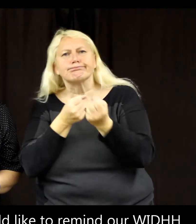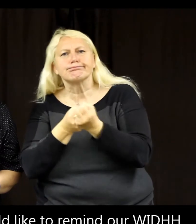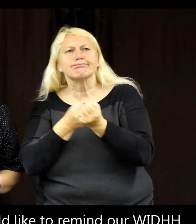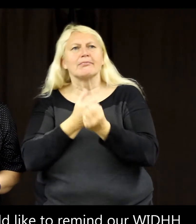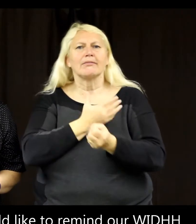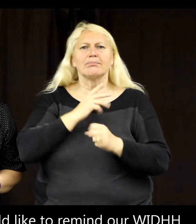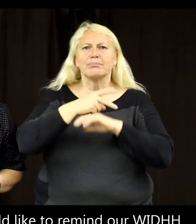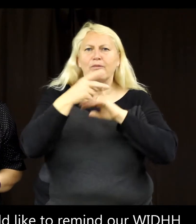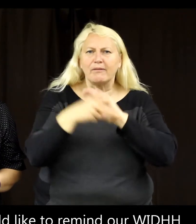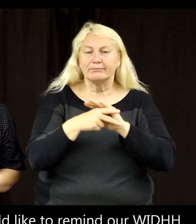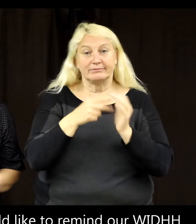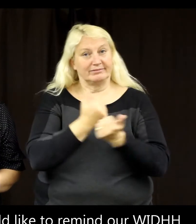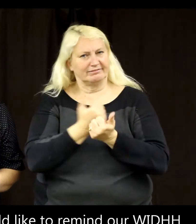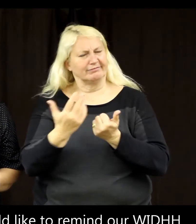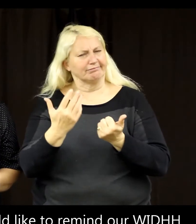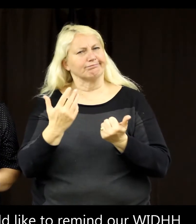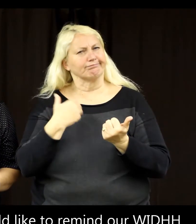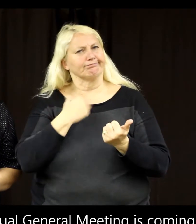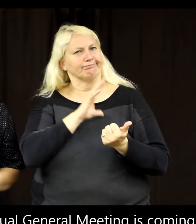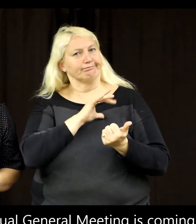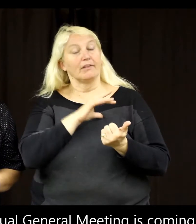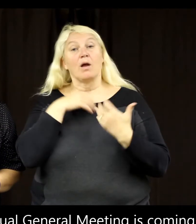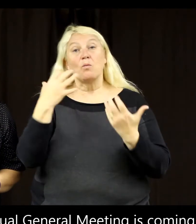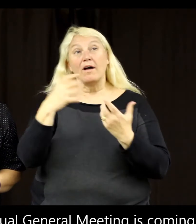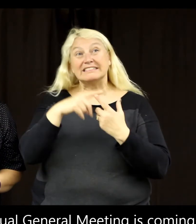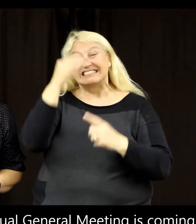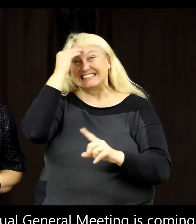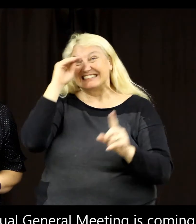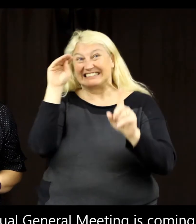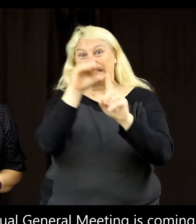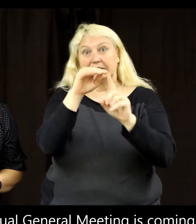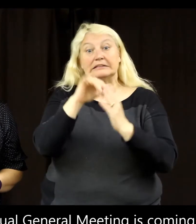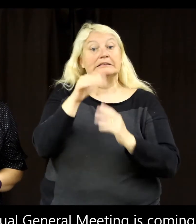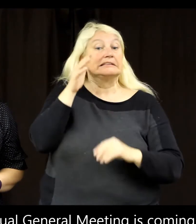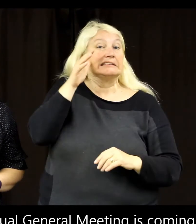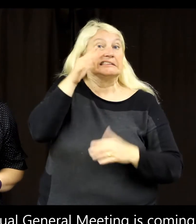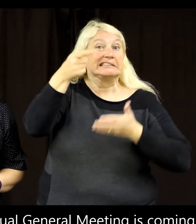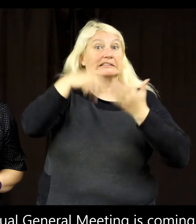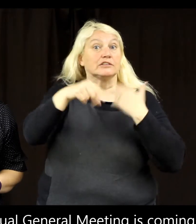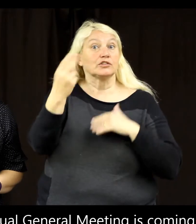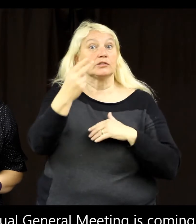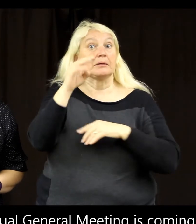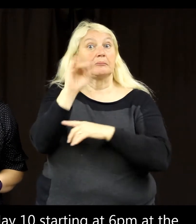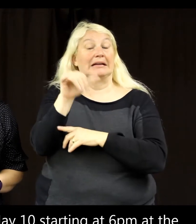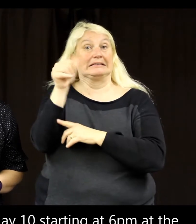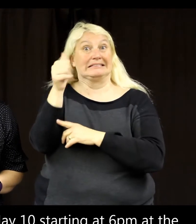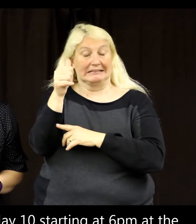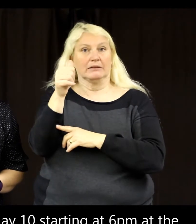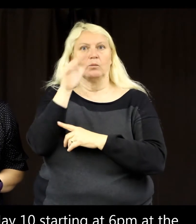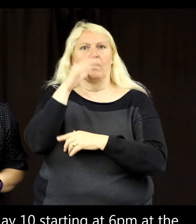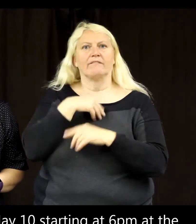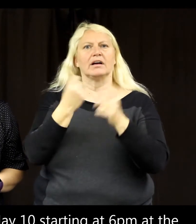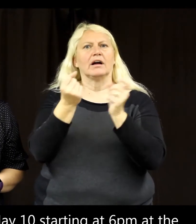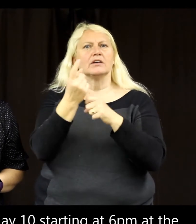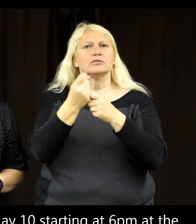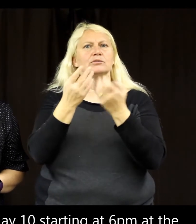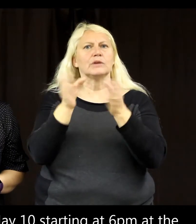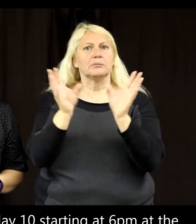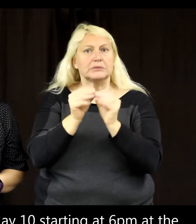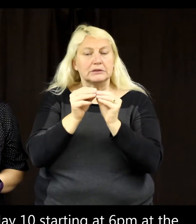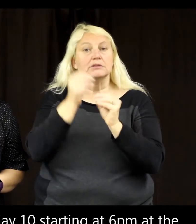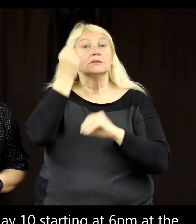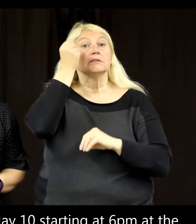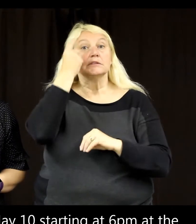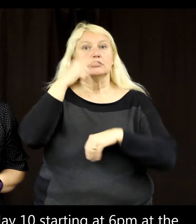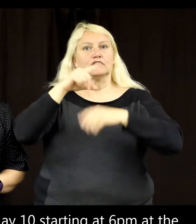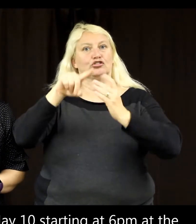I would like to remind our WID members that our Annual General Meeting is coming up next Thursday, May 10th, starting at 6pm at